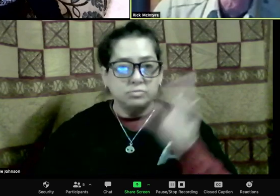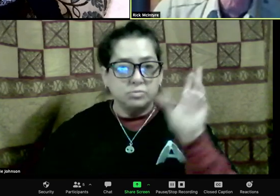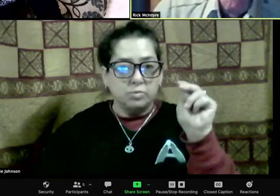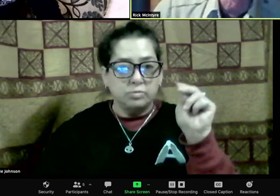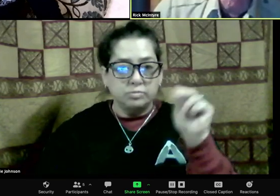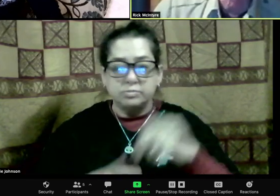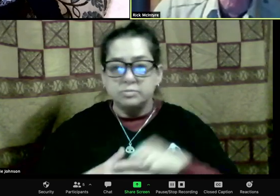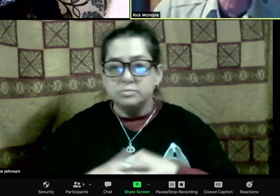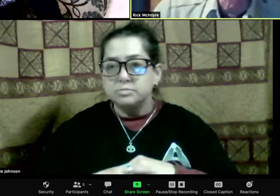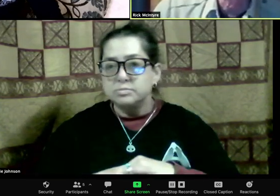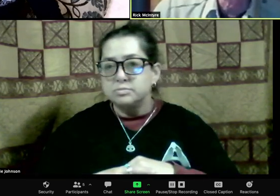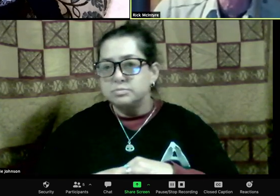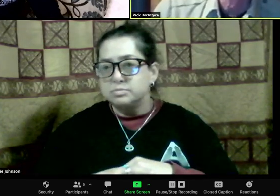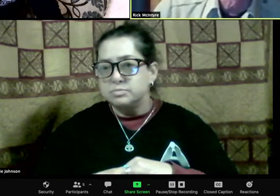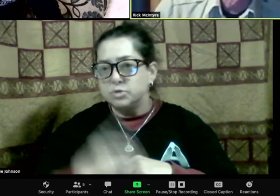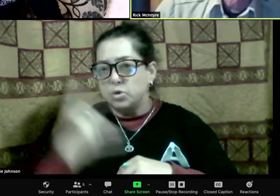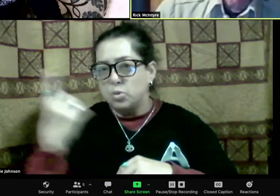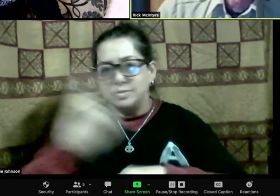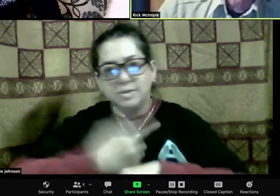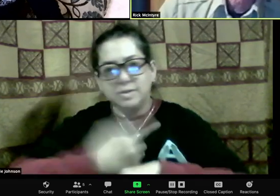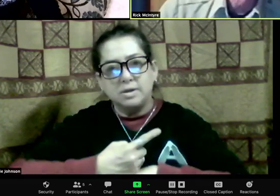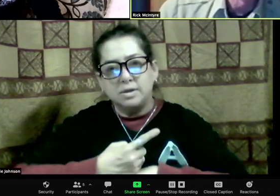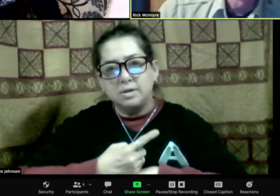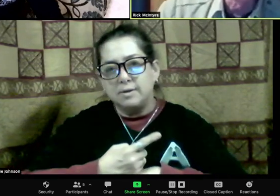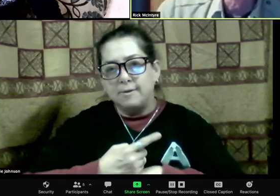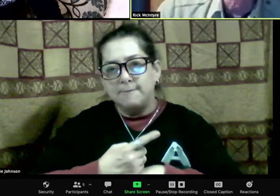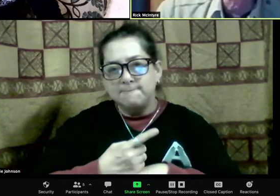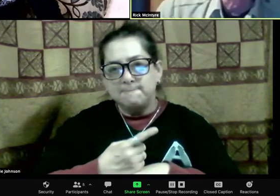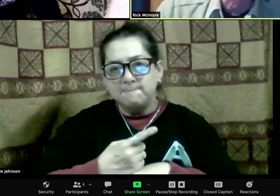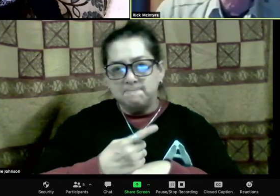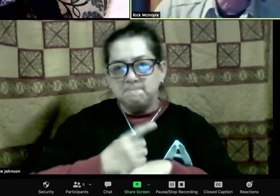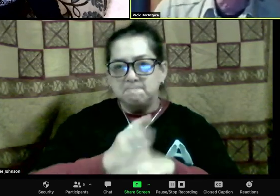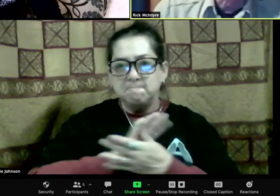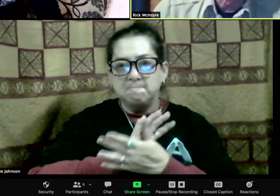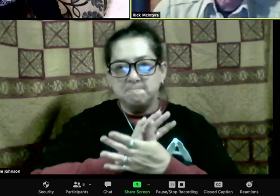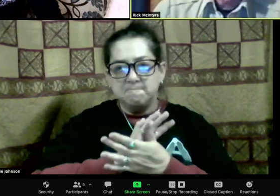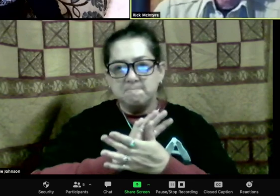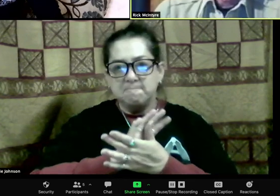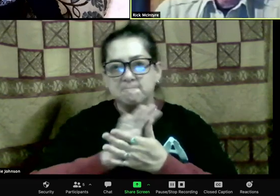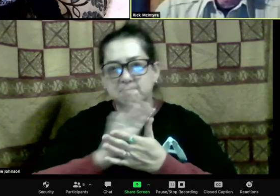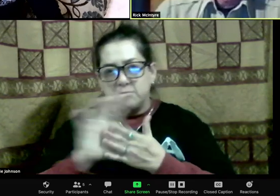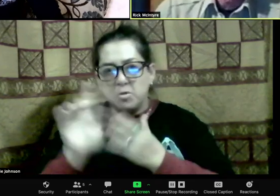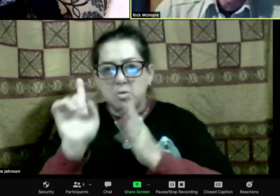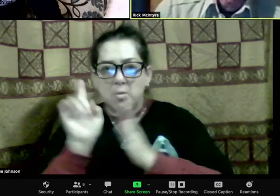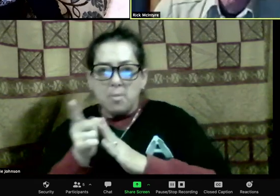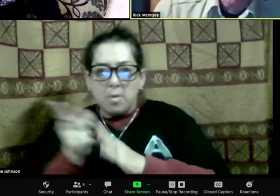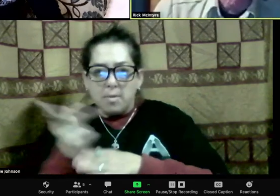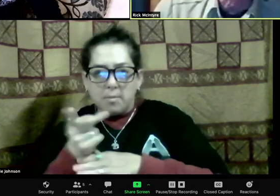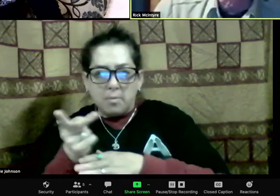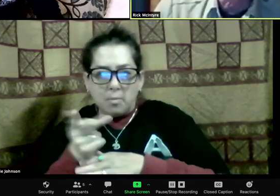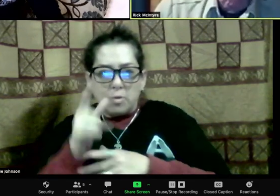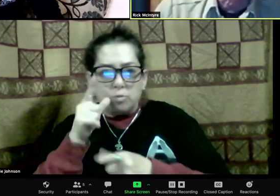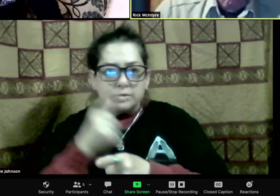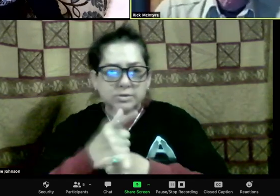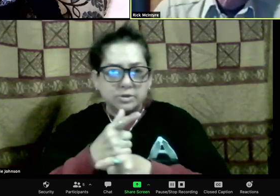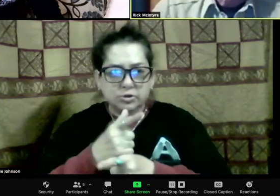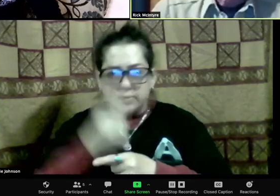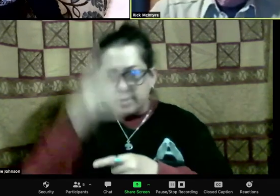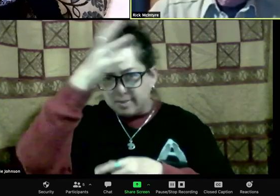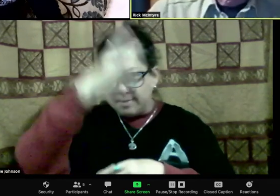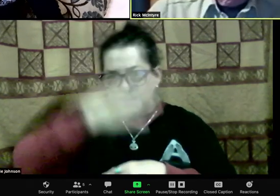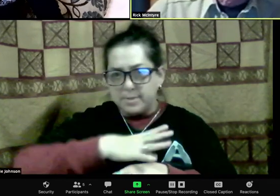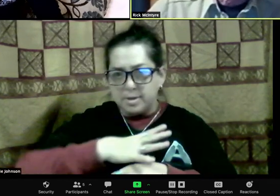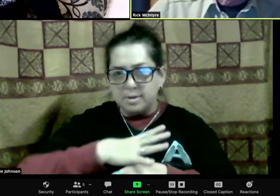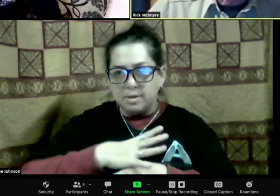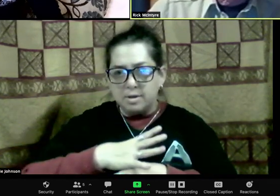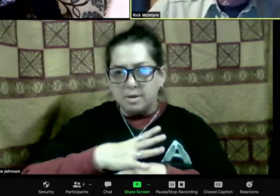926's sister was the dominant one of the sisters, then